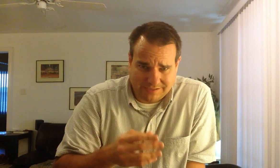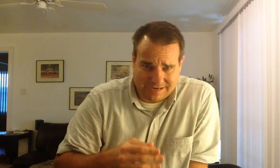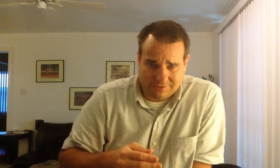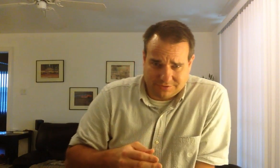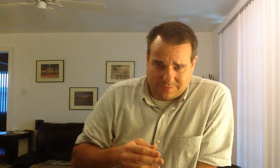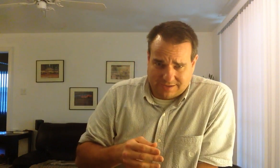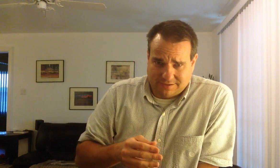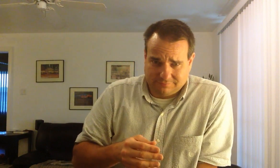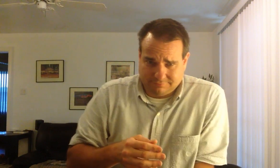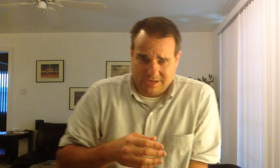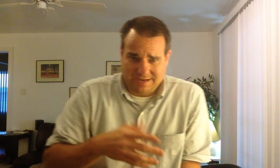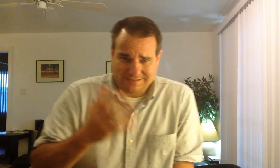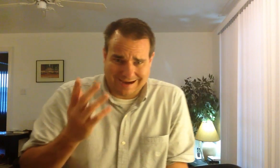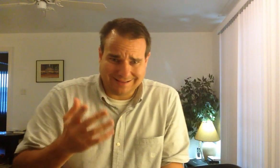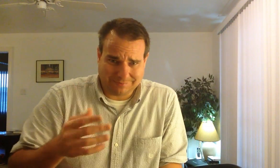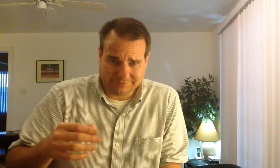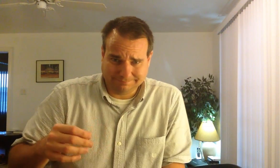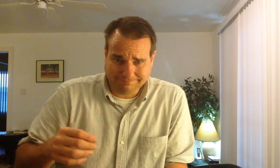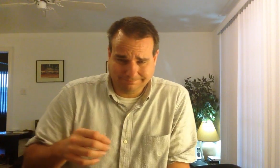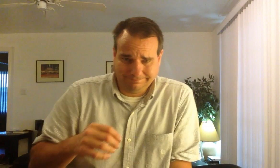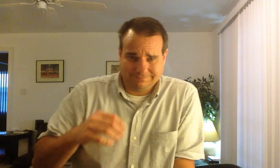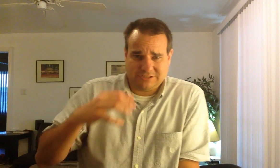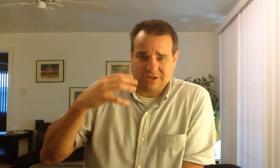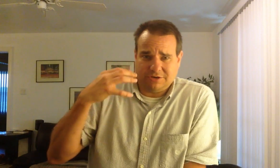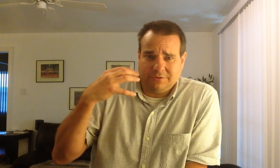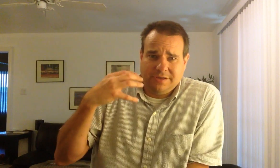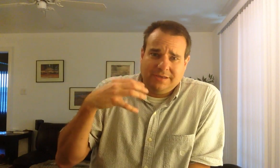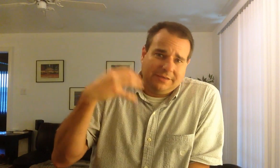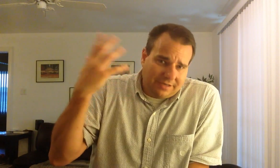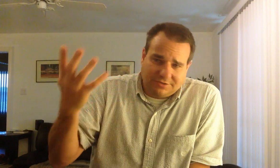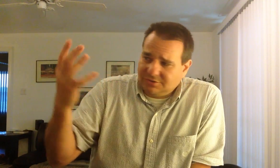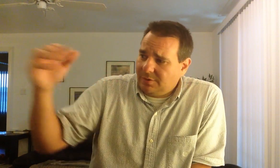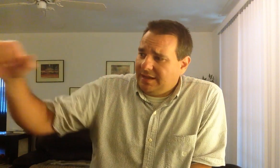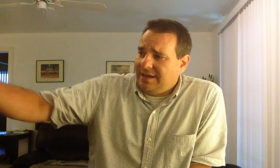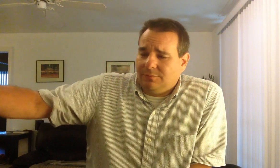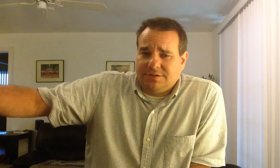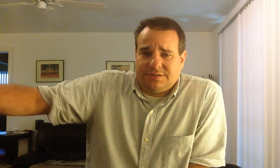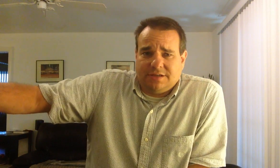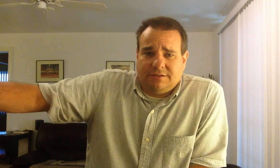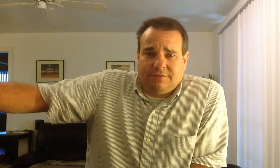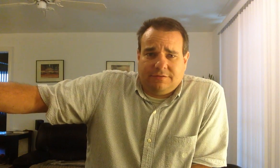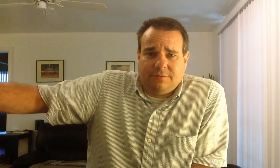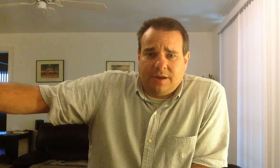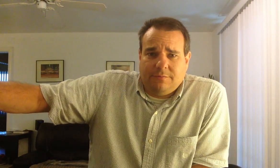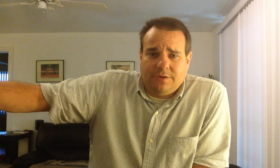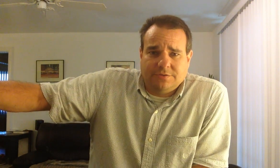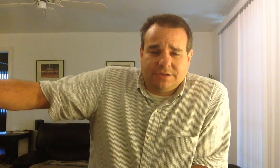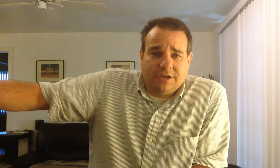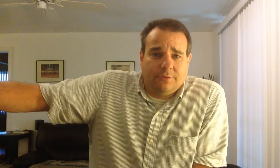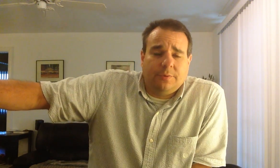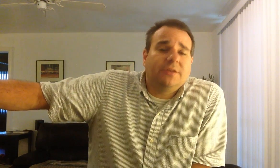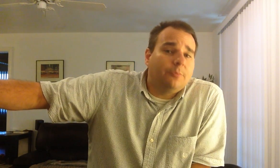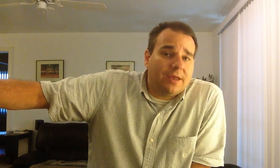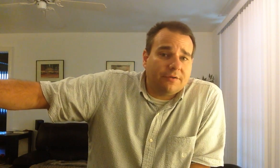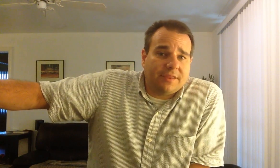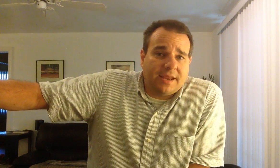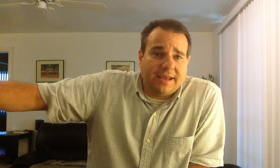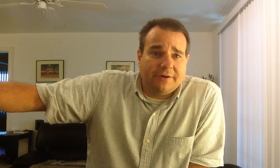speed downloads back then. We had dial-up. So, 128 was the way we used to go. We can do better than that now.